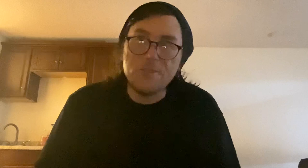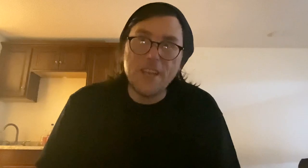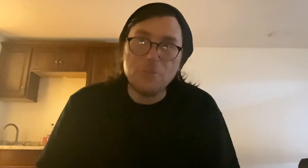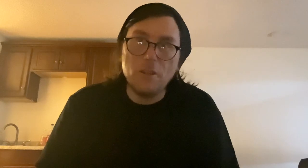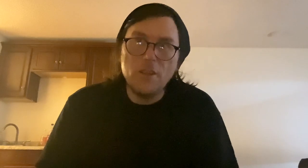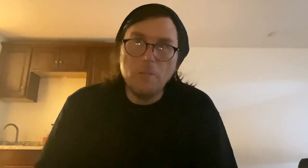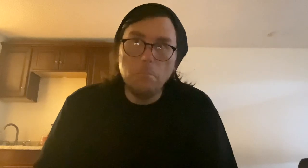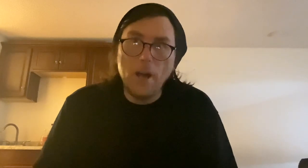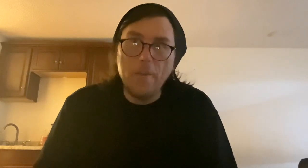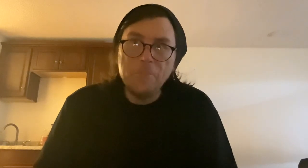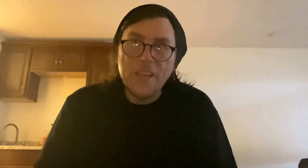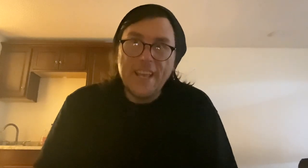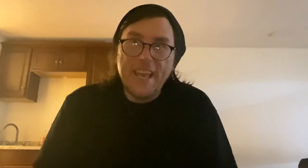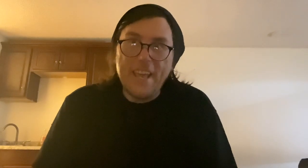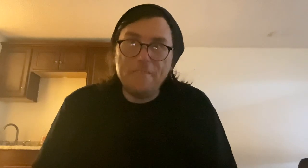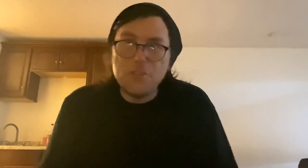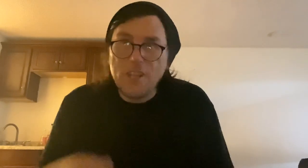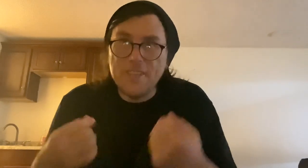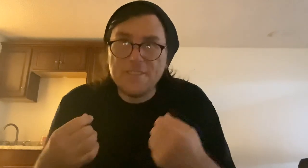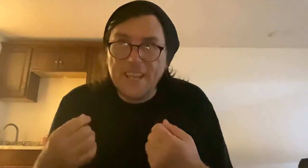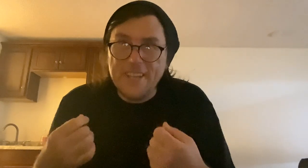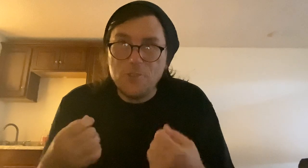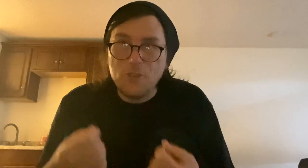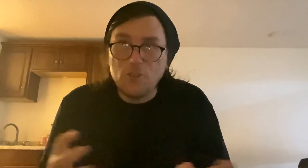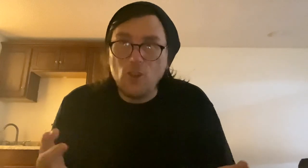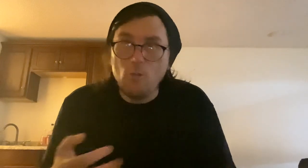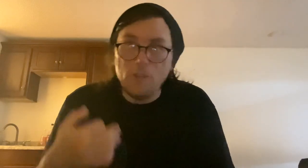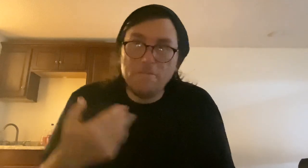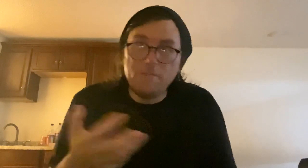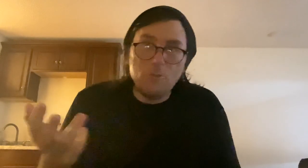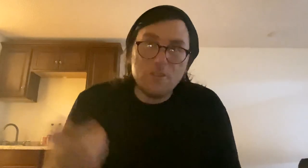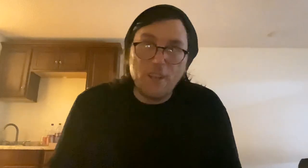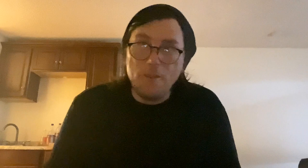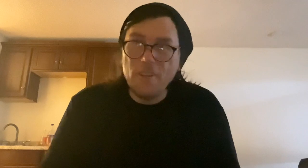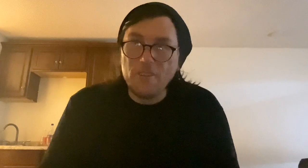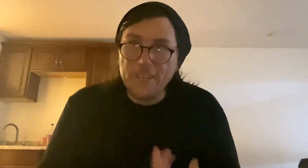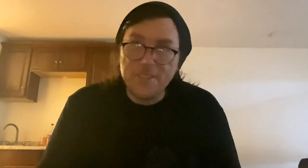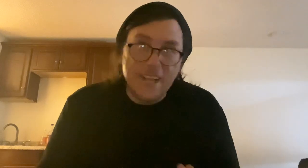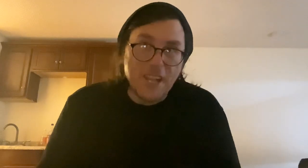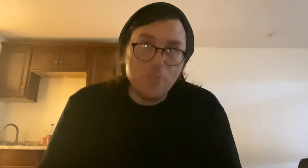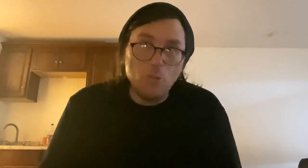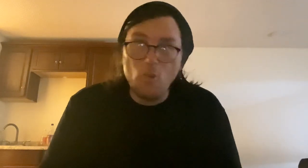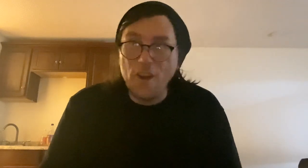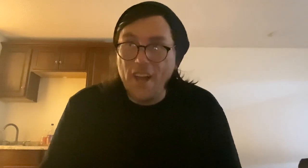tangible. But if it just is just code that flows here and there, is that tangible or not?